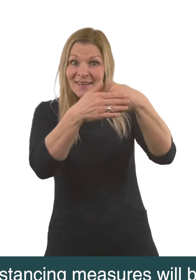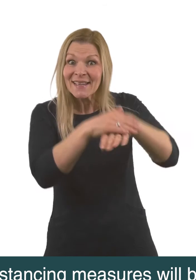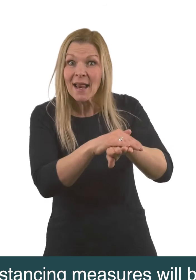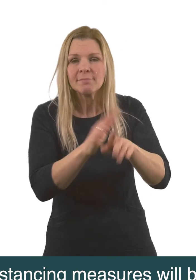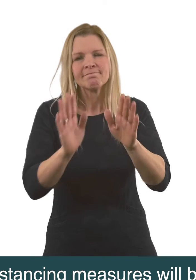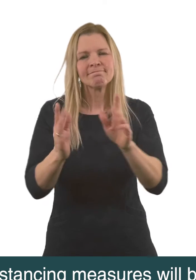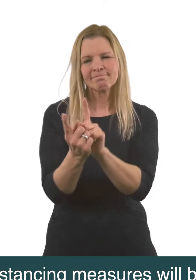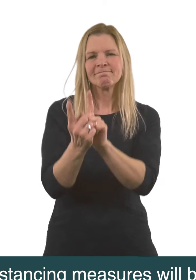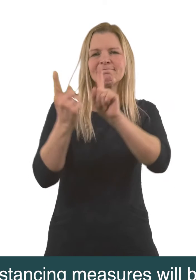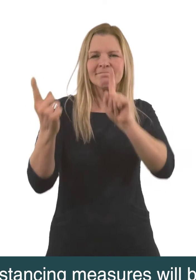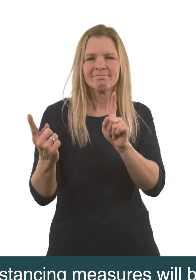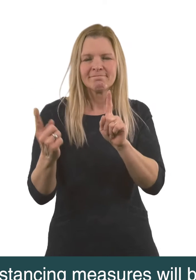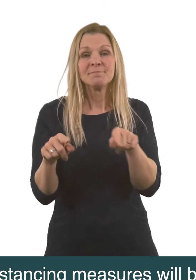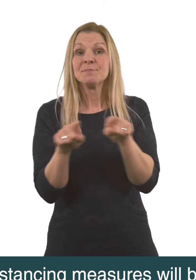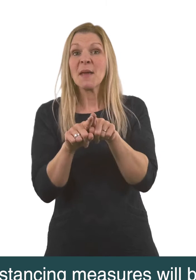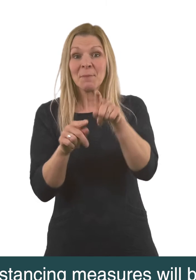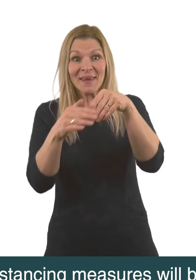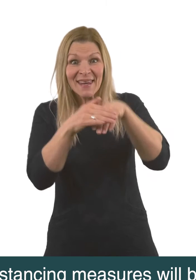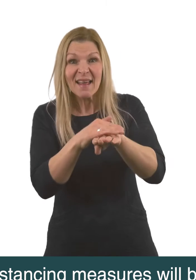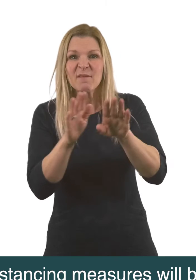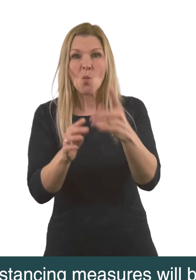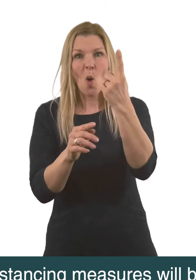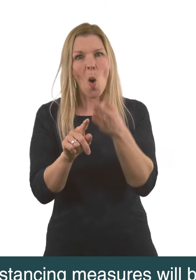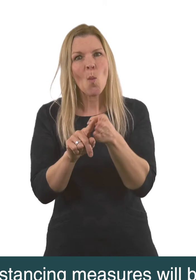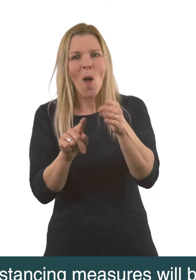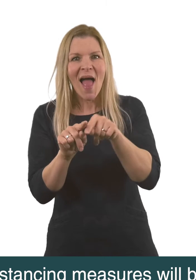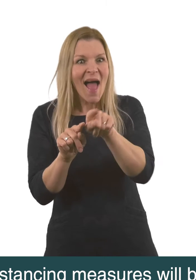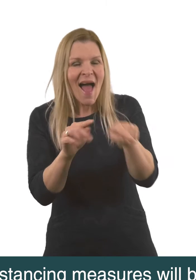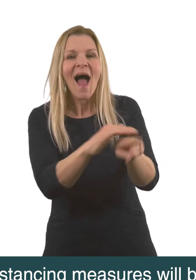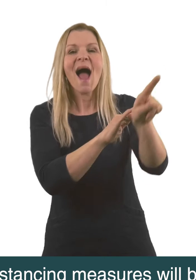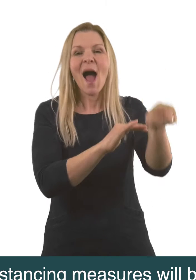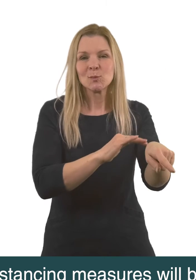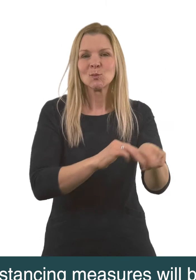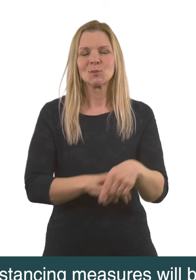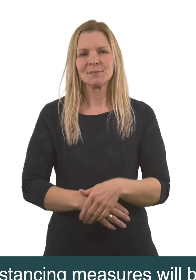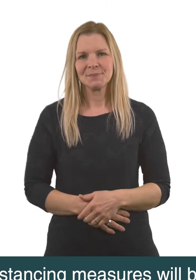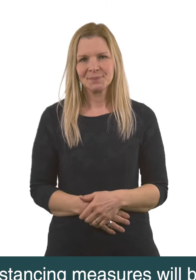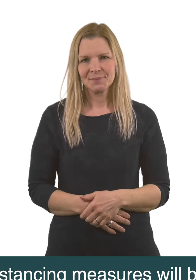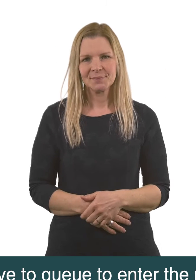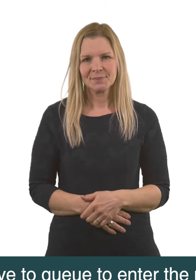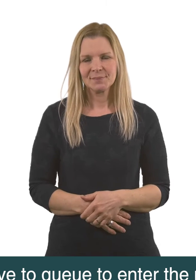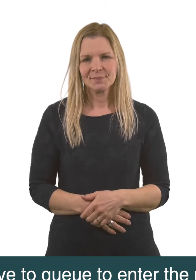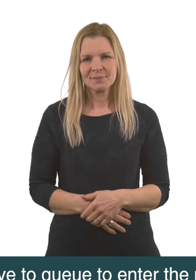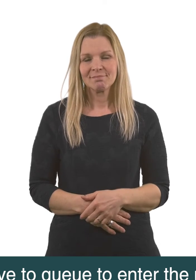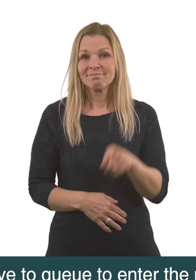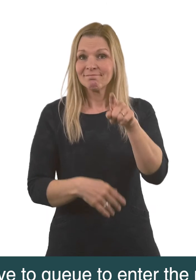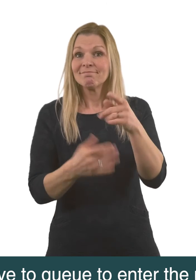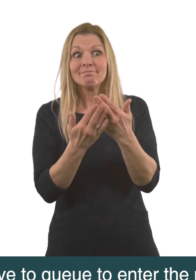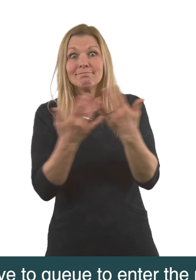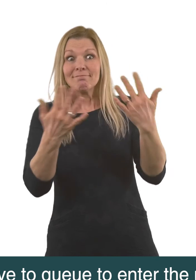Social distancing measures will be in place and there may be a one-way system in operation. You may have to queue